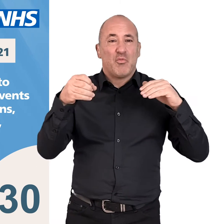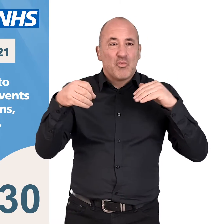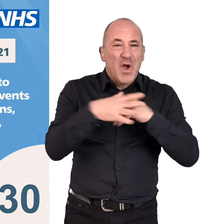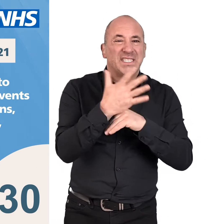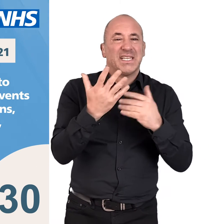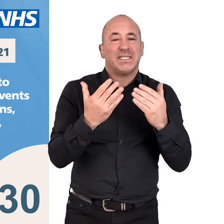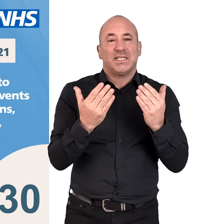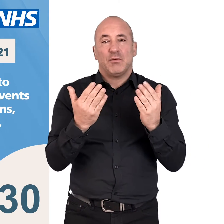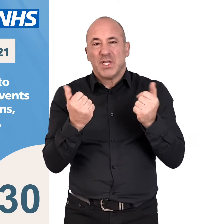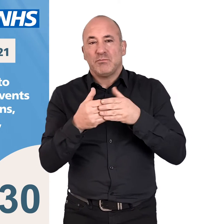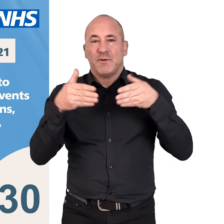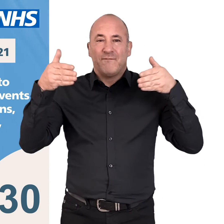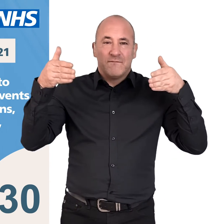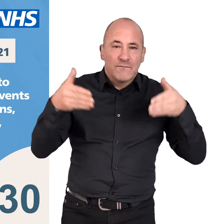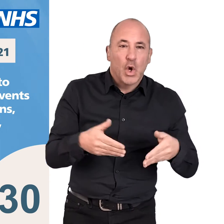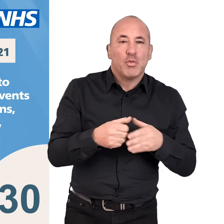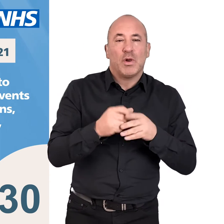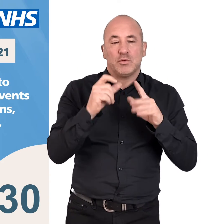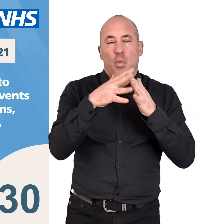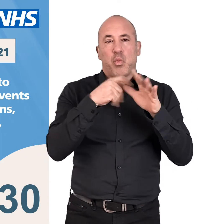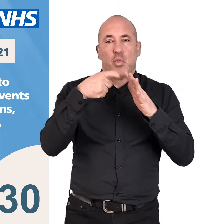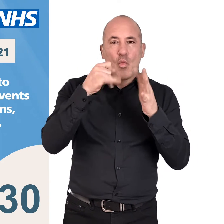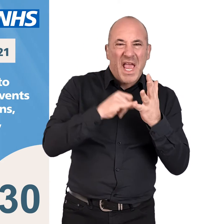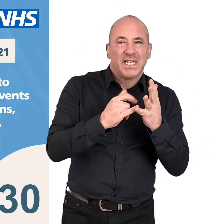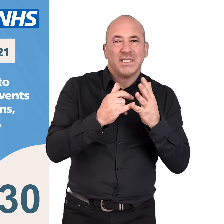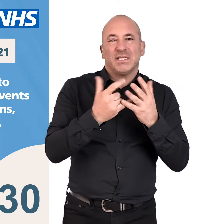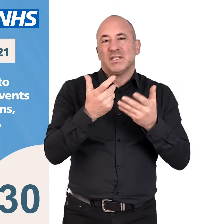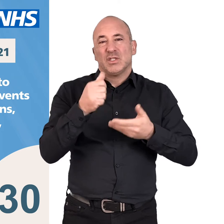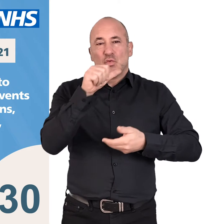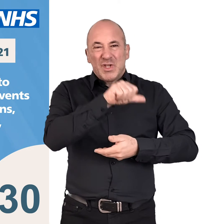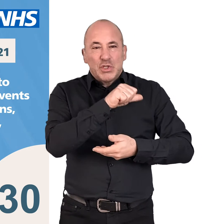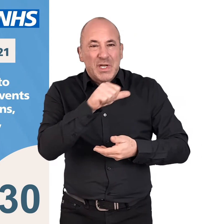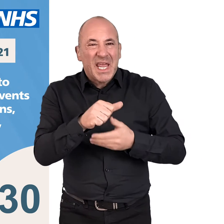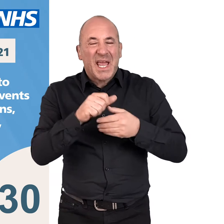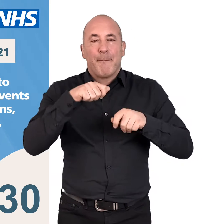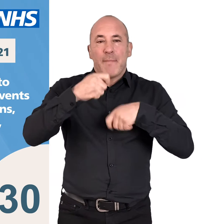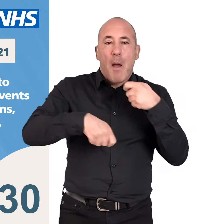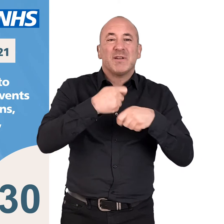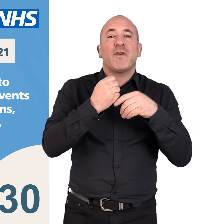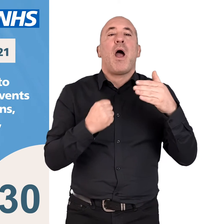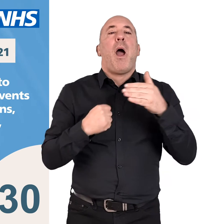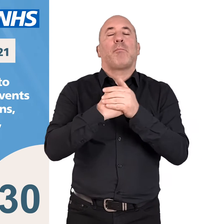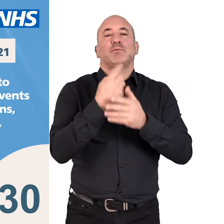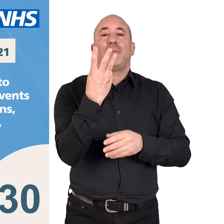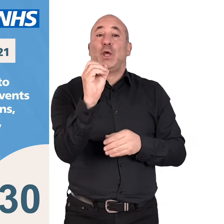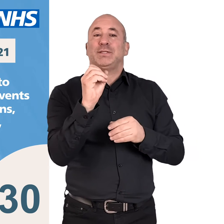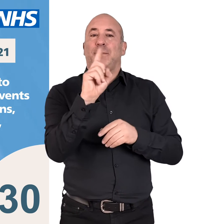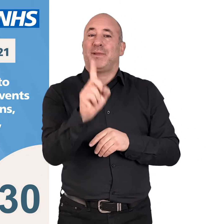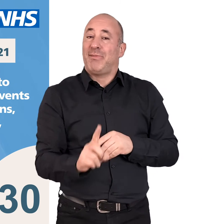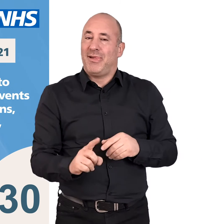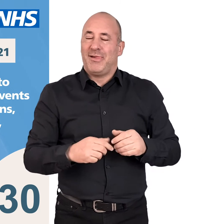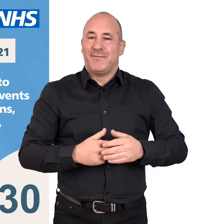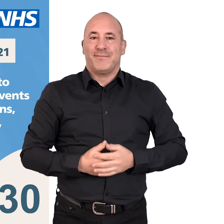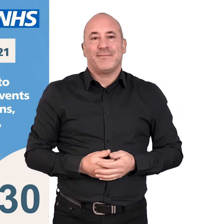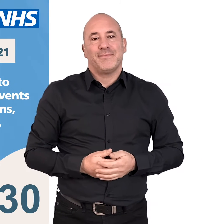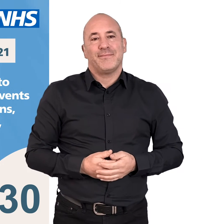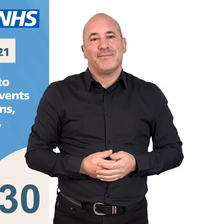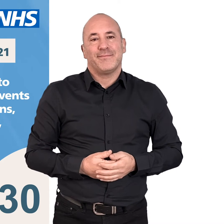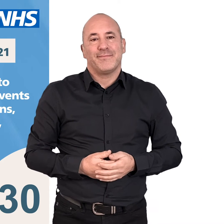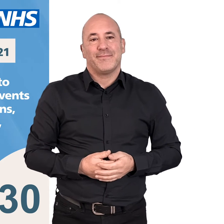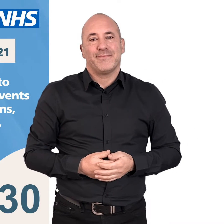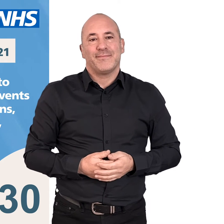able to attend most significant life events, including weddings, receptions, funerals, wakes,